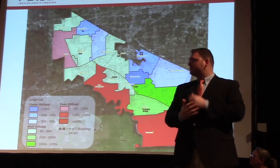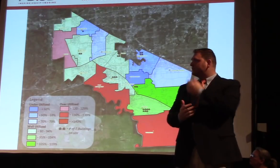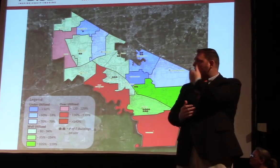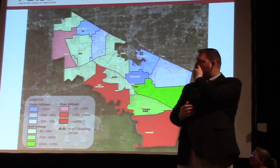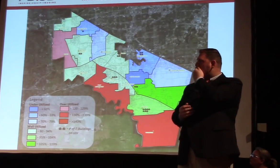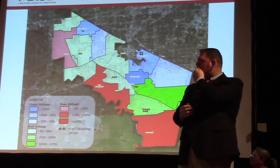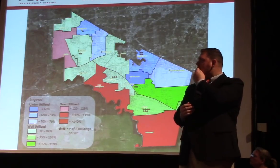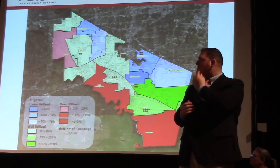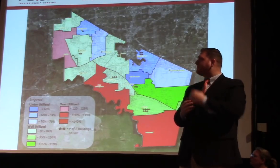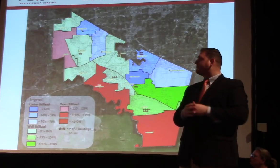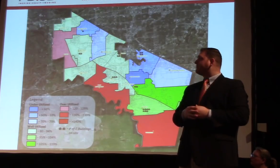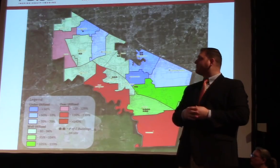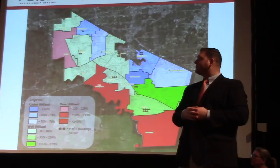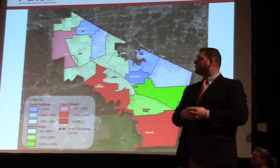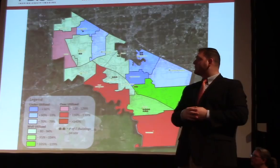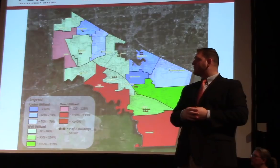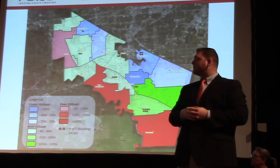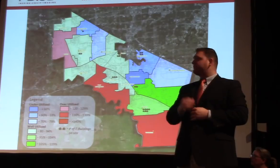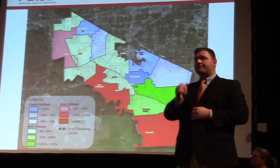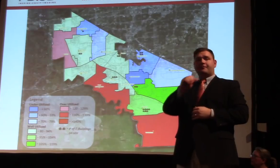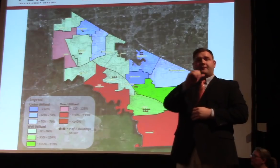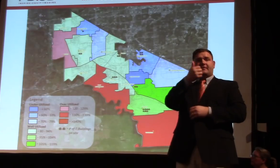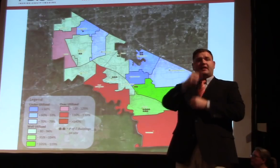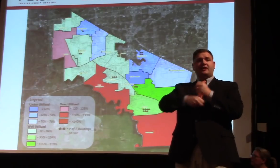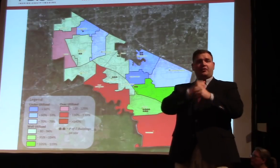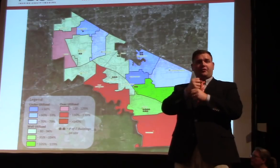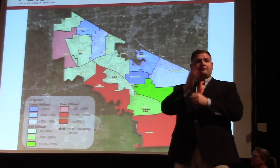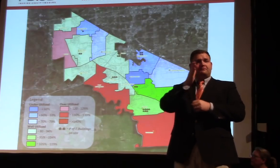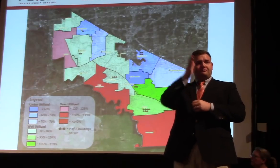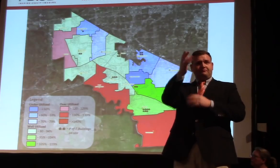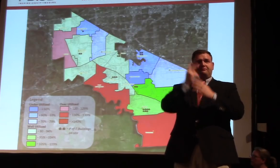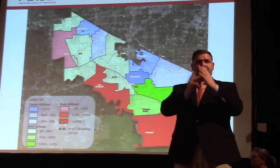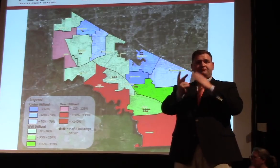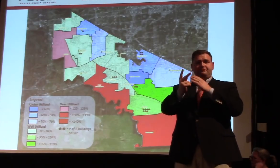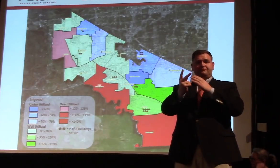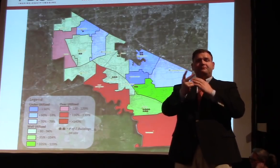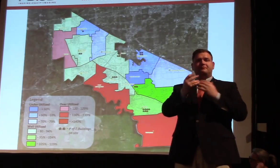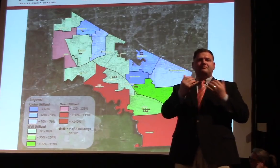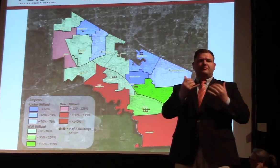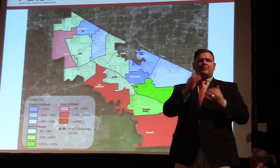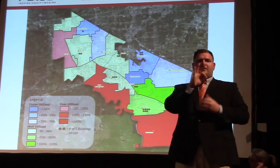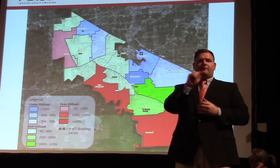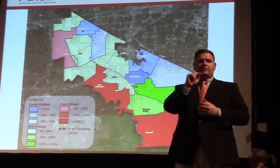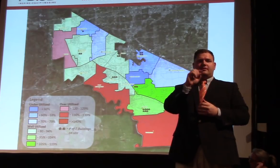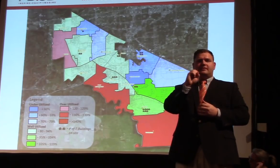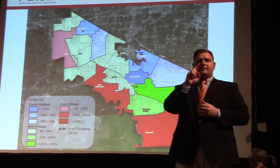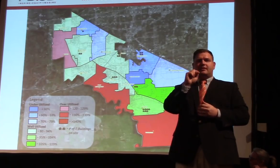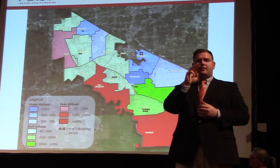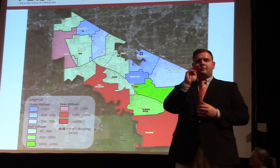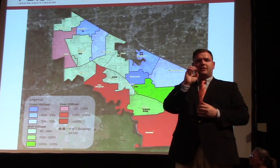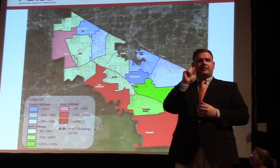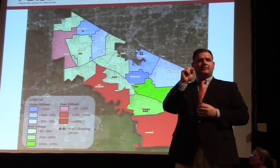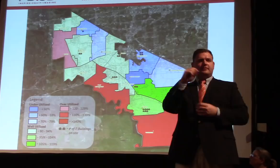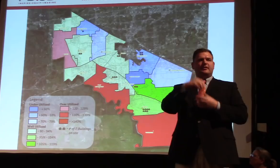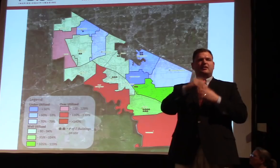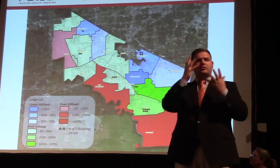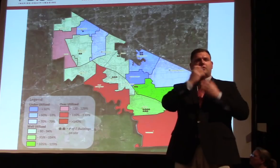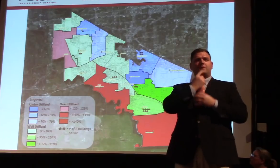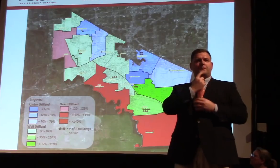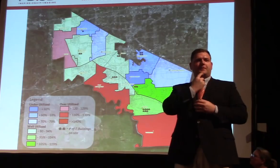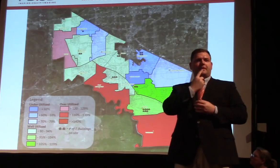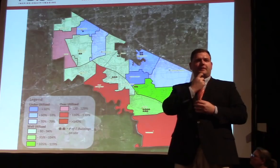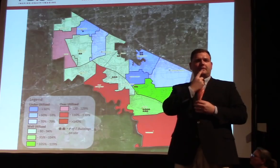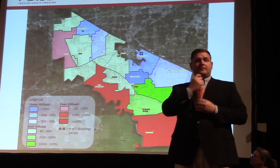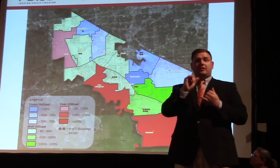Here's our 10-year utilization for middle schools. And, of course, now we have Fort Settlement in the dark red starting to get buoy up in the